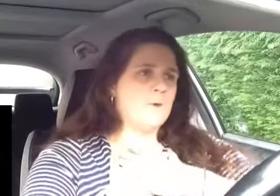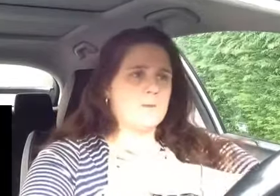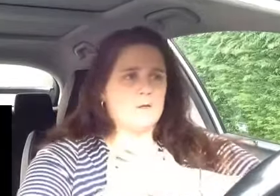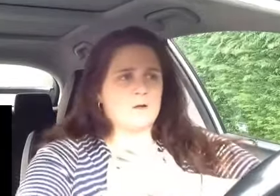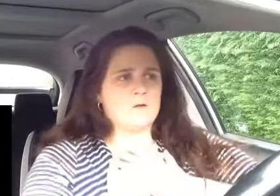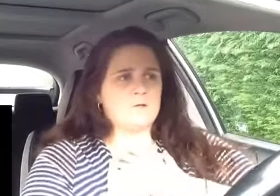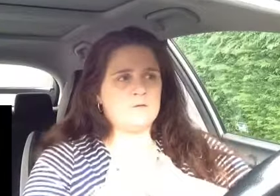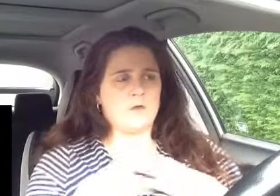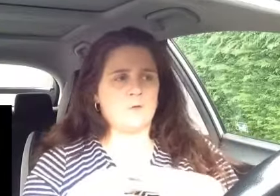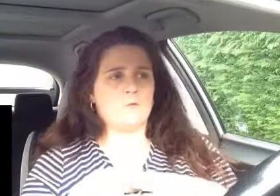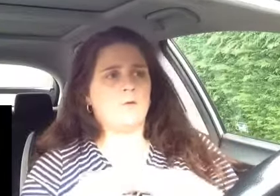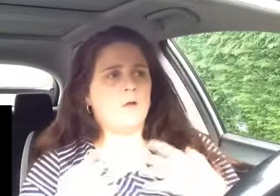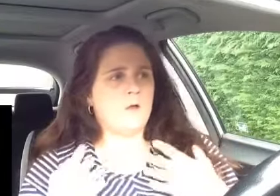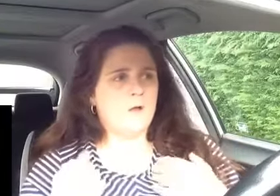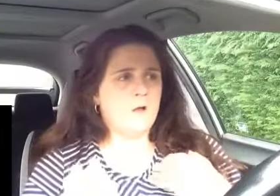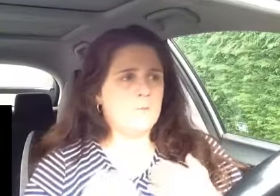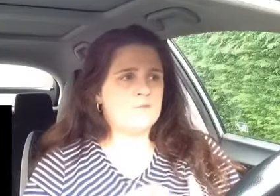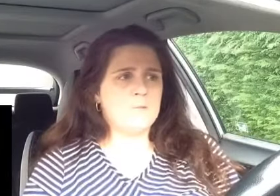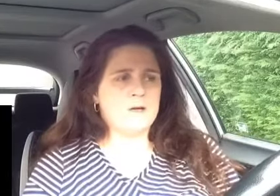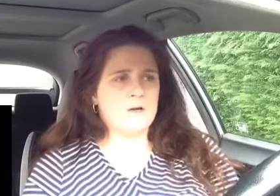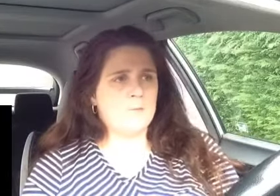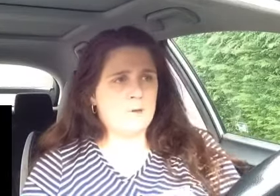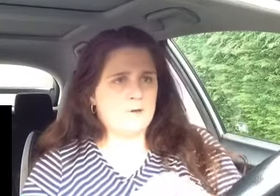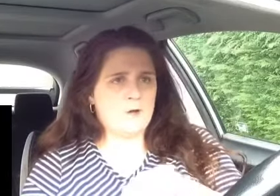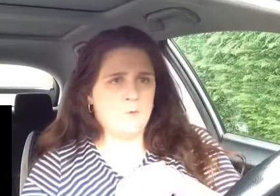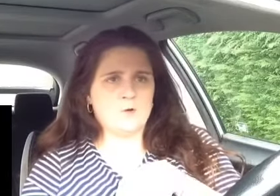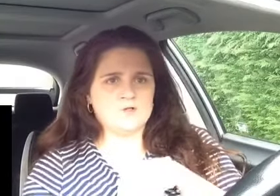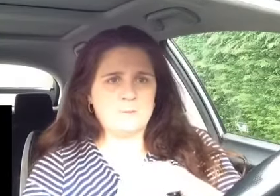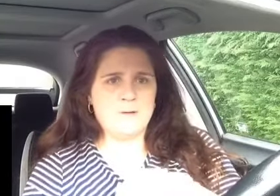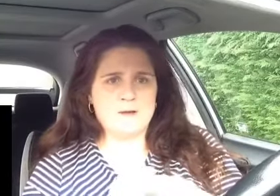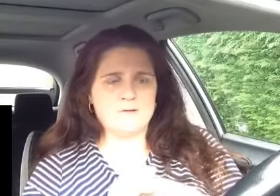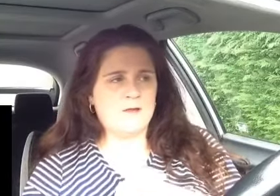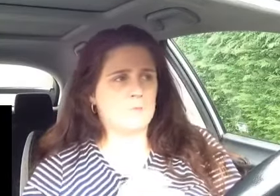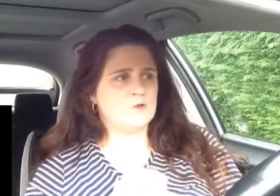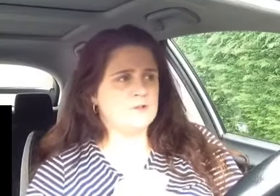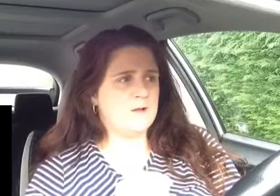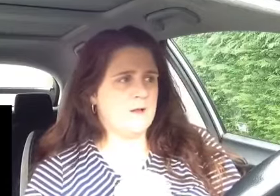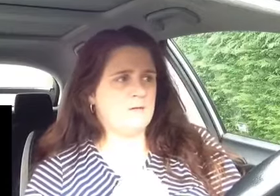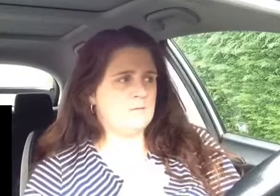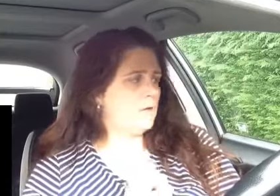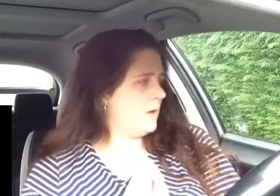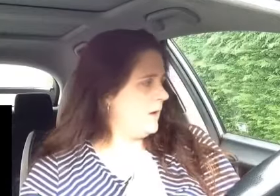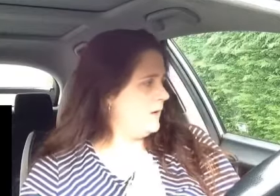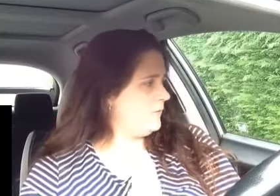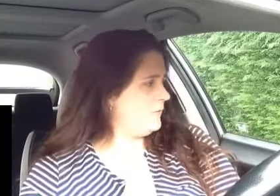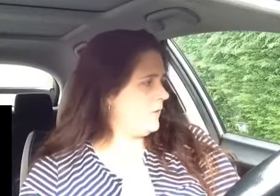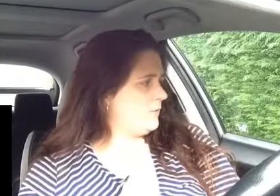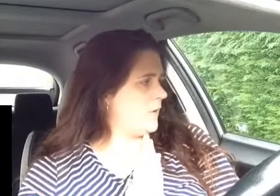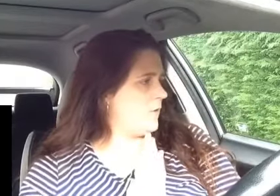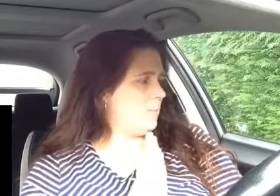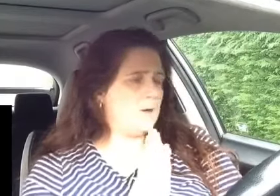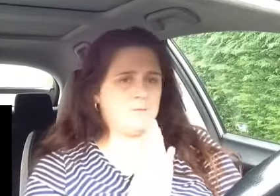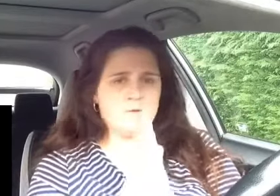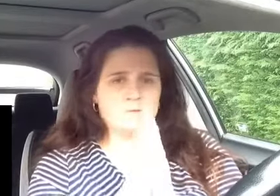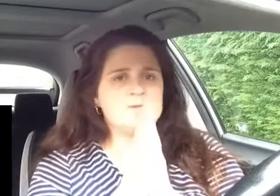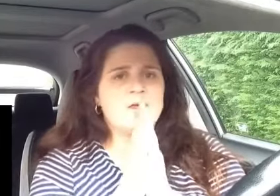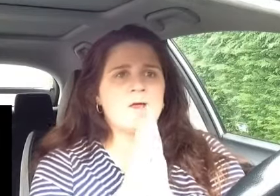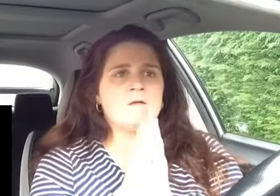America so I'm from England but you know watching back and then watching that is it just does kind of make me rather sad